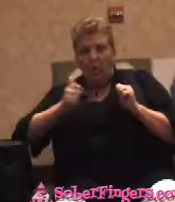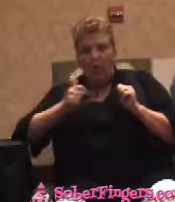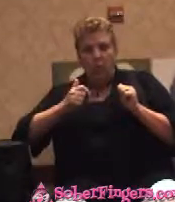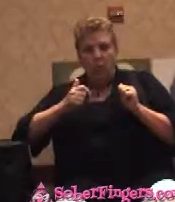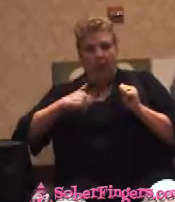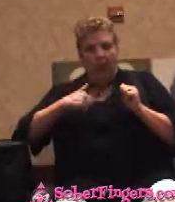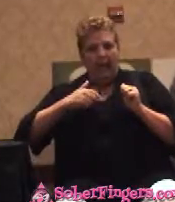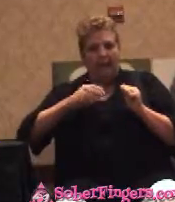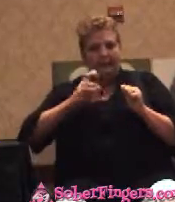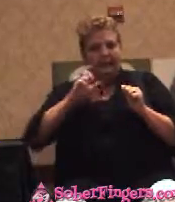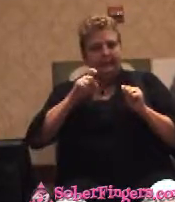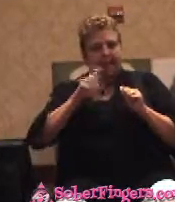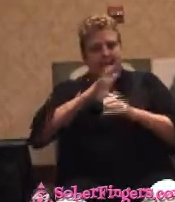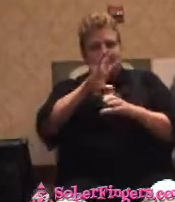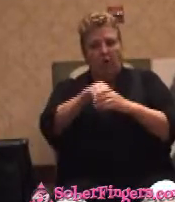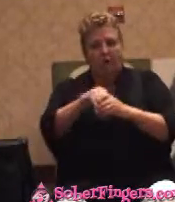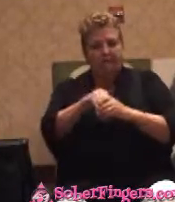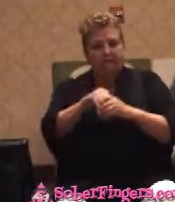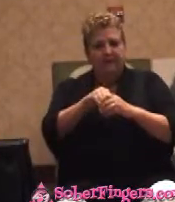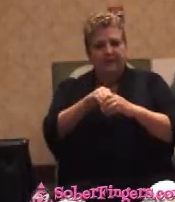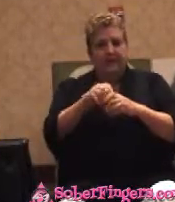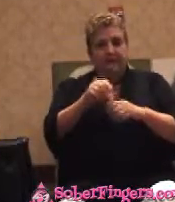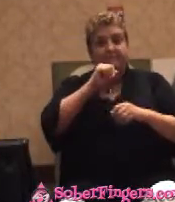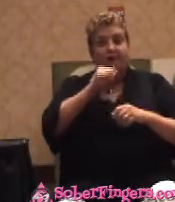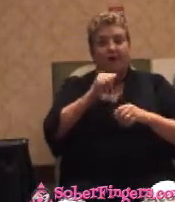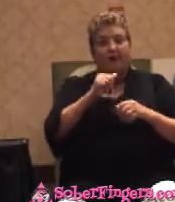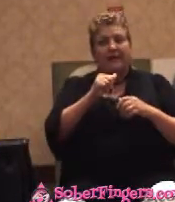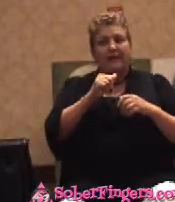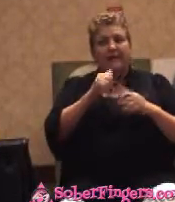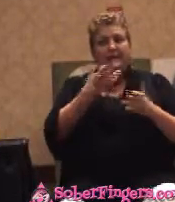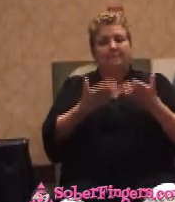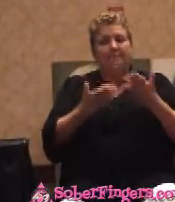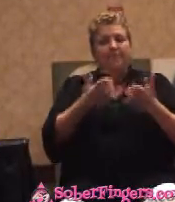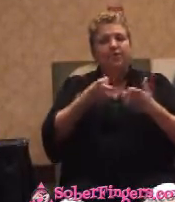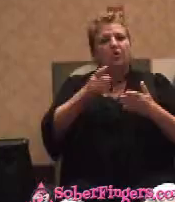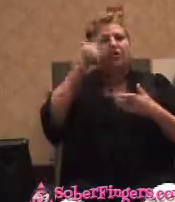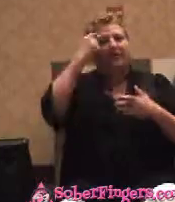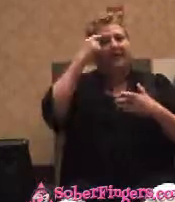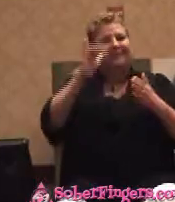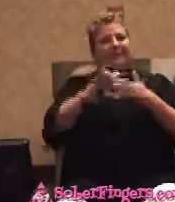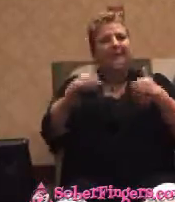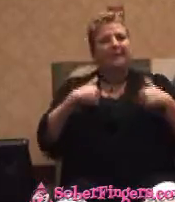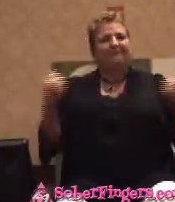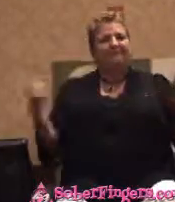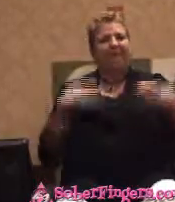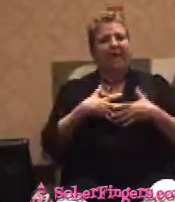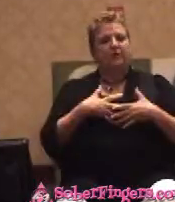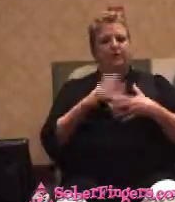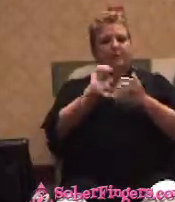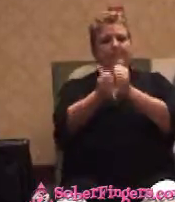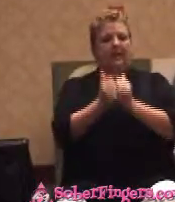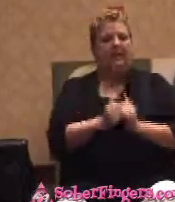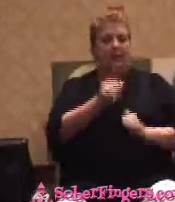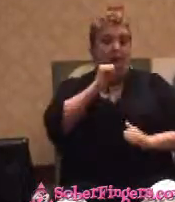involved. Because if I don't, I'm afraid that you don't think I'm afraid to compete. And I'm not afraid to compete.